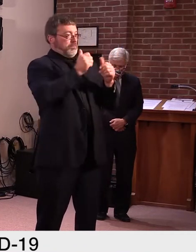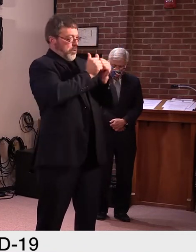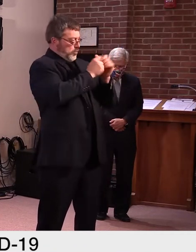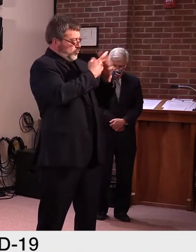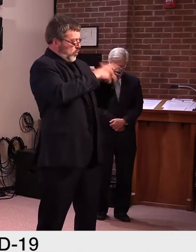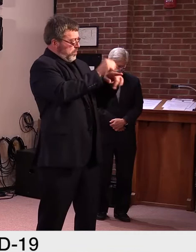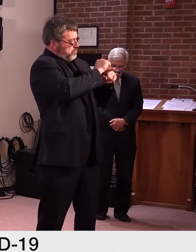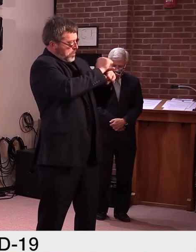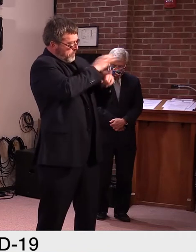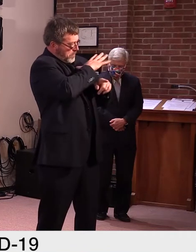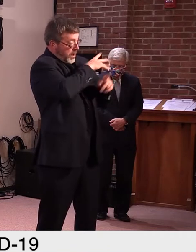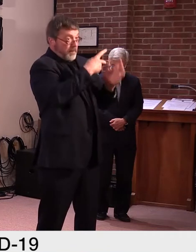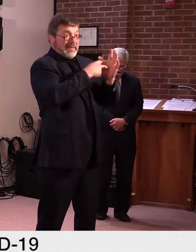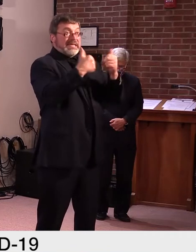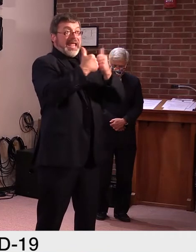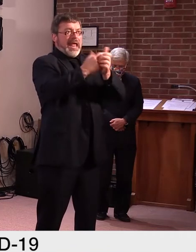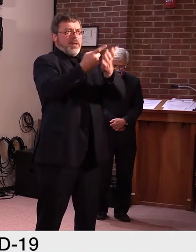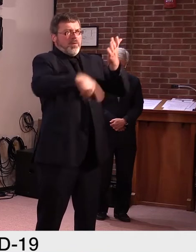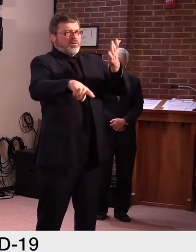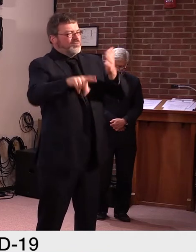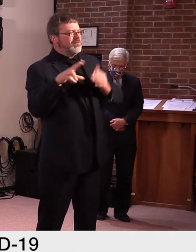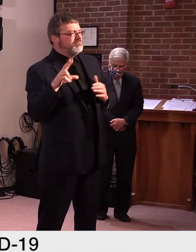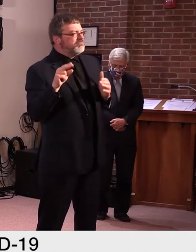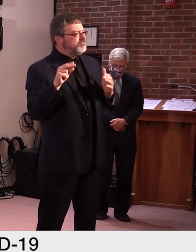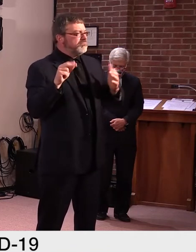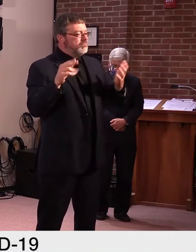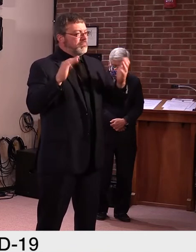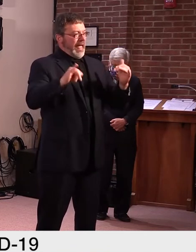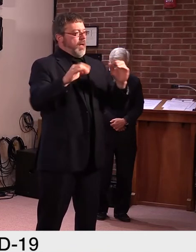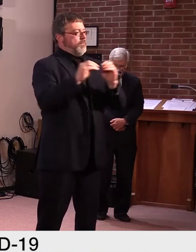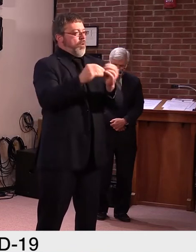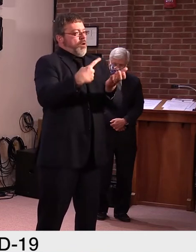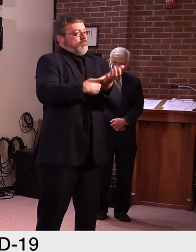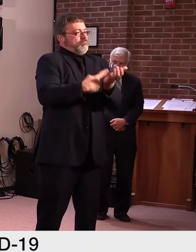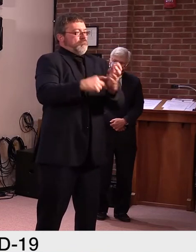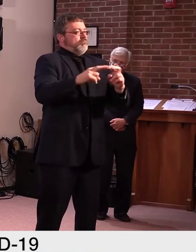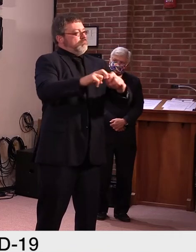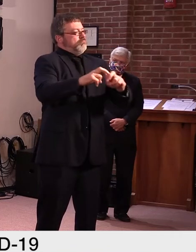working on. And we just had to alert the folks that that conversation is moving forward, essentially a schedule.